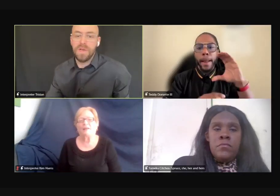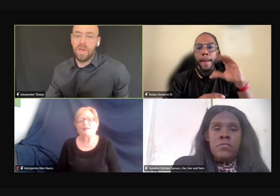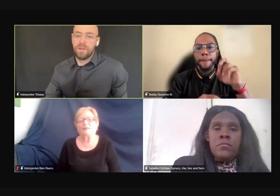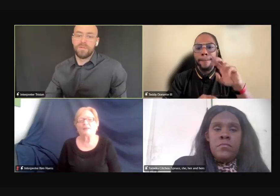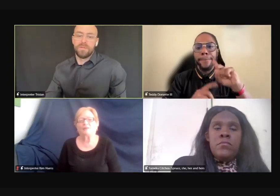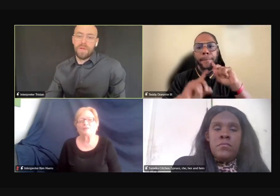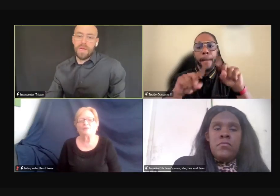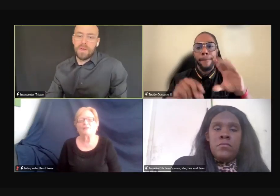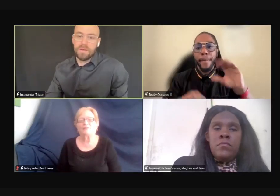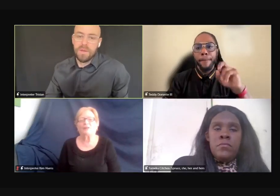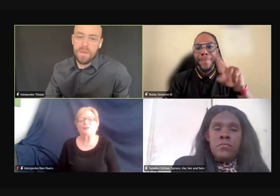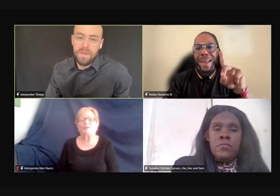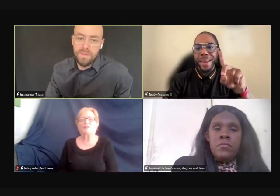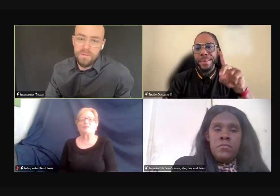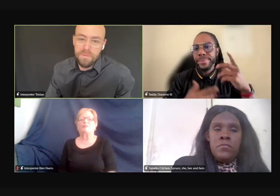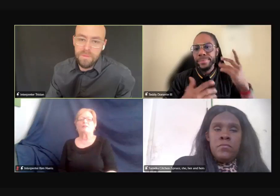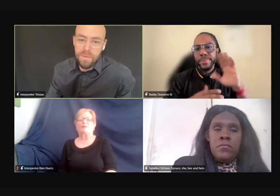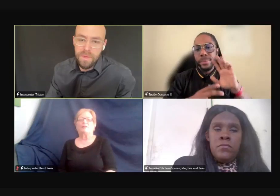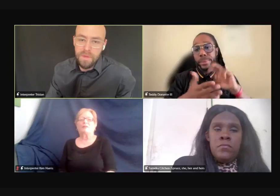channels of, uh,